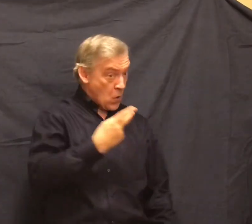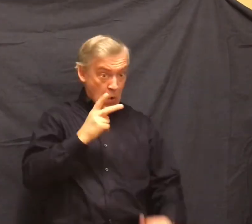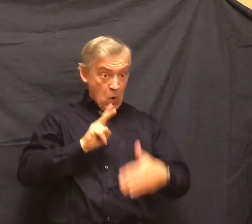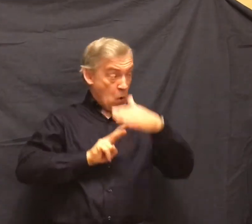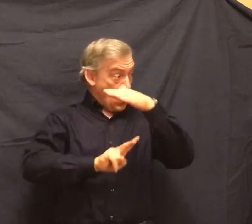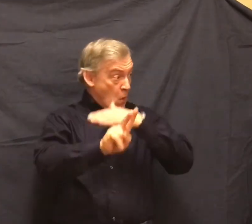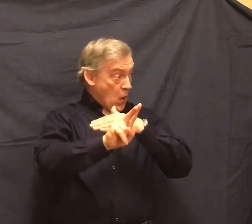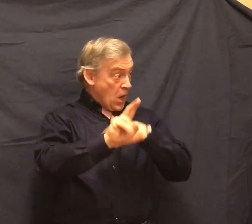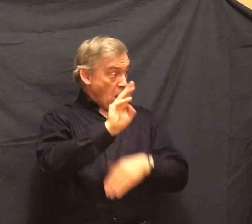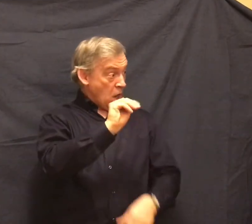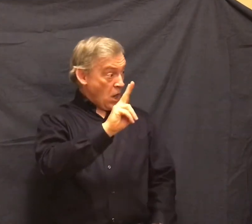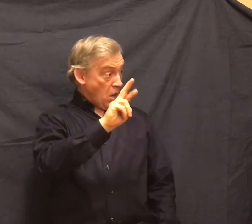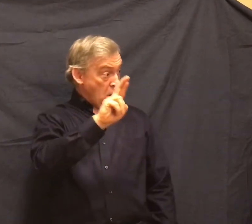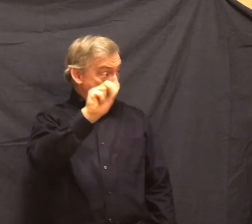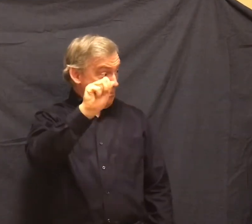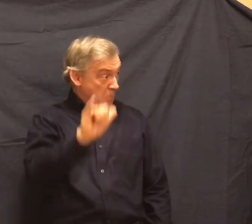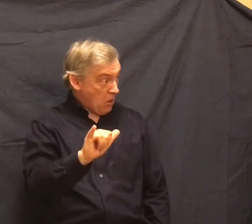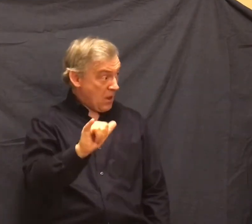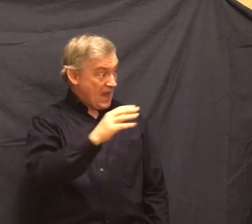and they give us work cards and bus tickets.